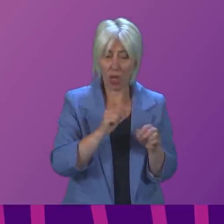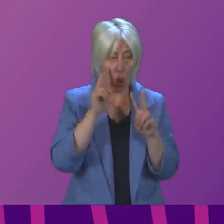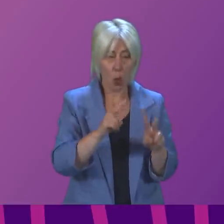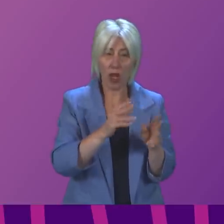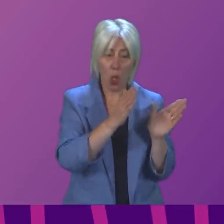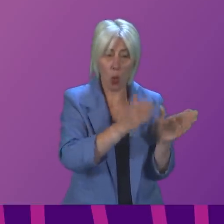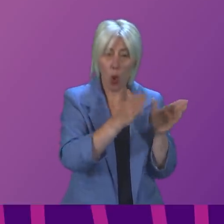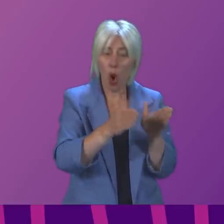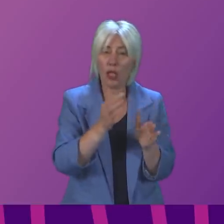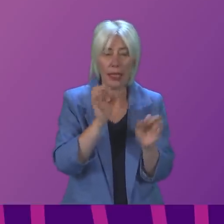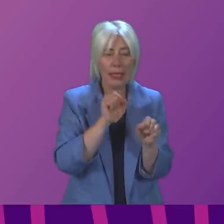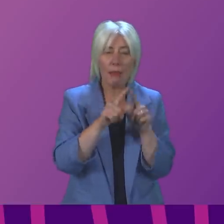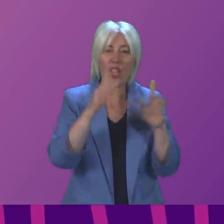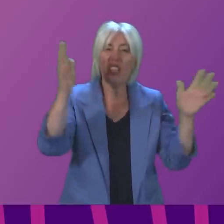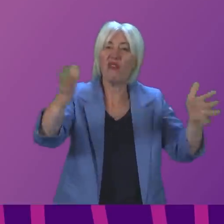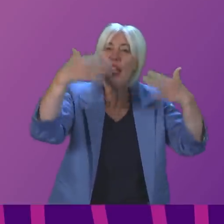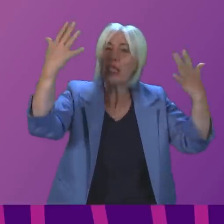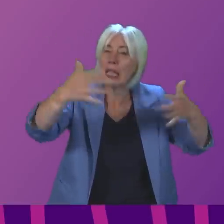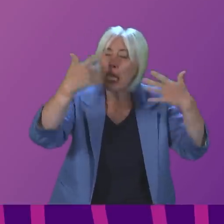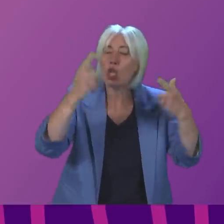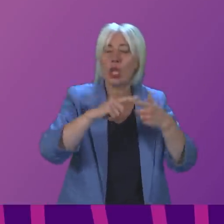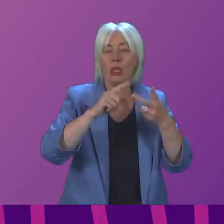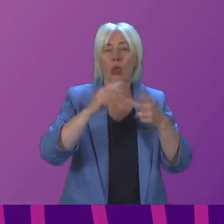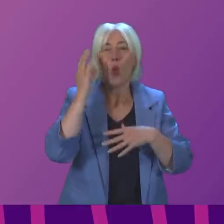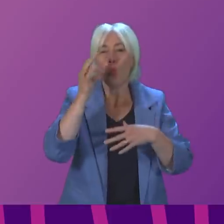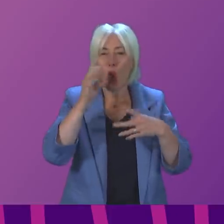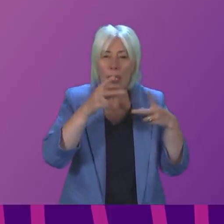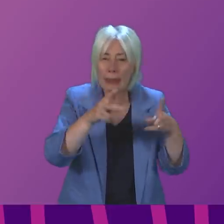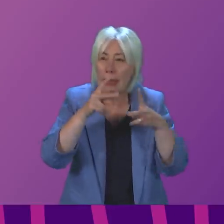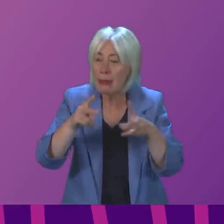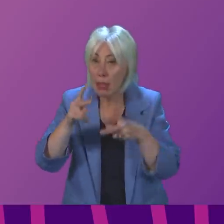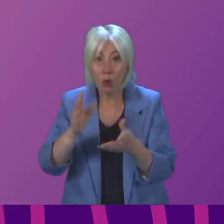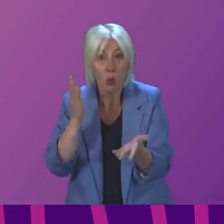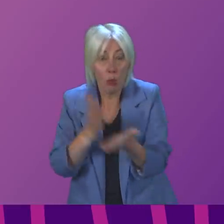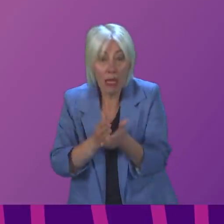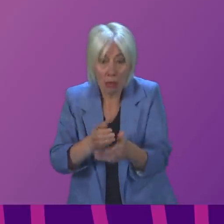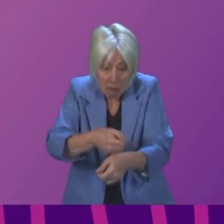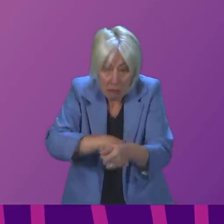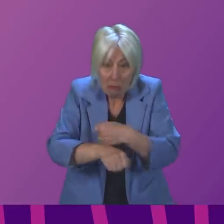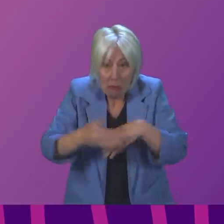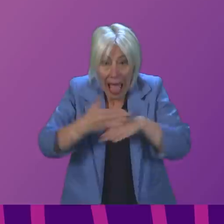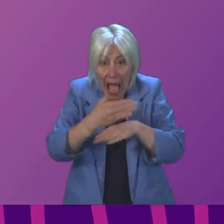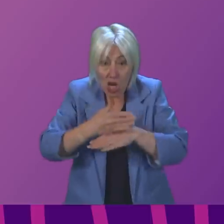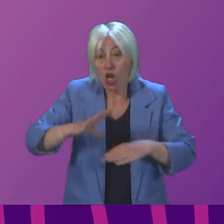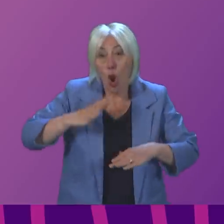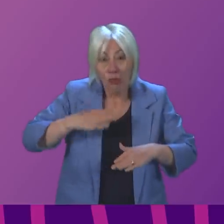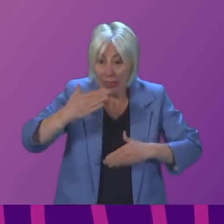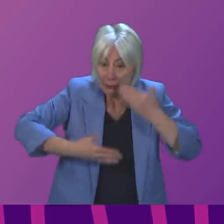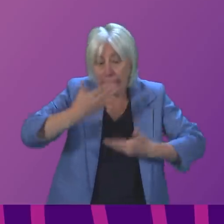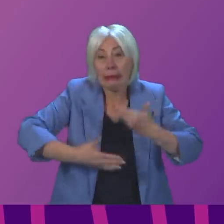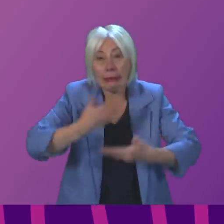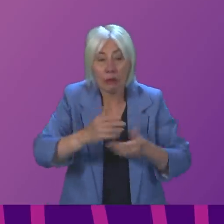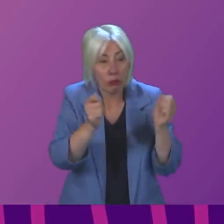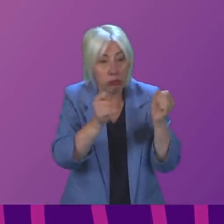specialist ventilation, in water systems, for example. So there is action being taken all of the time. And I come back to the